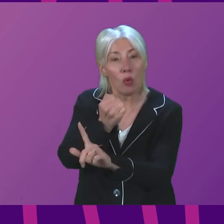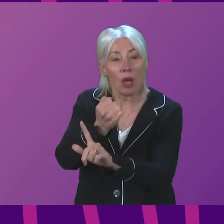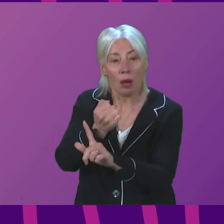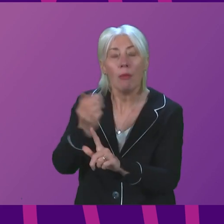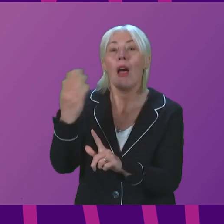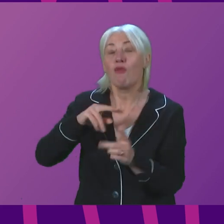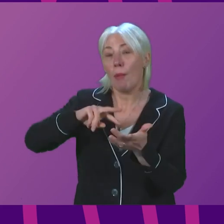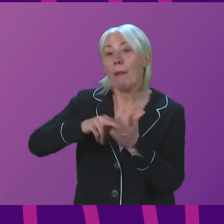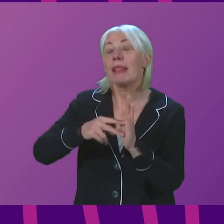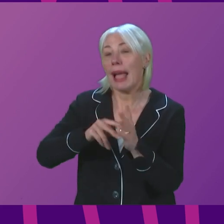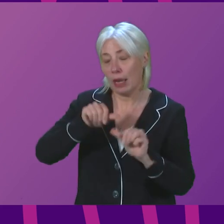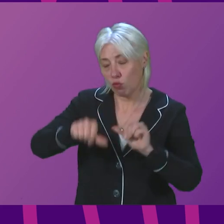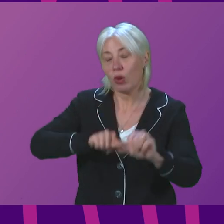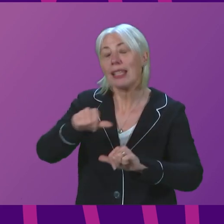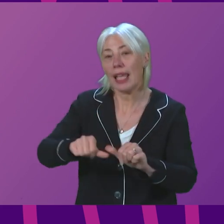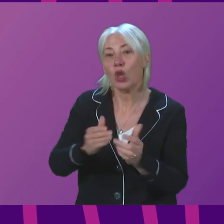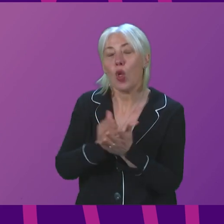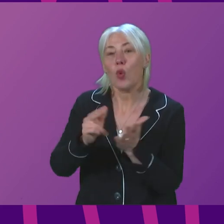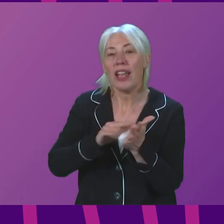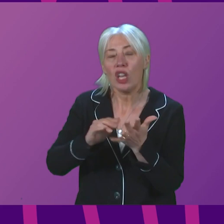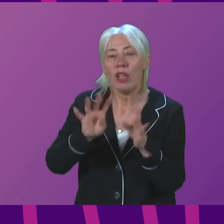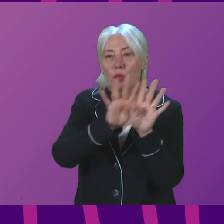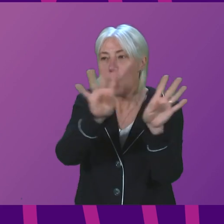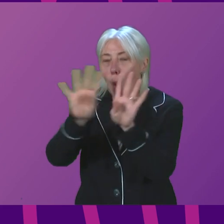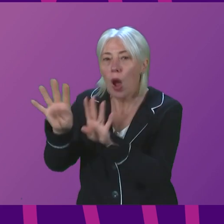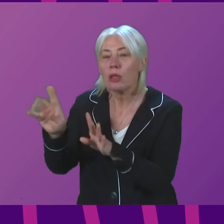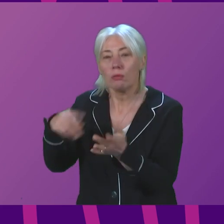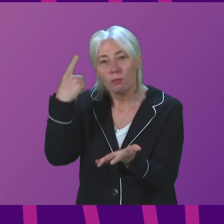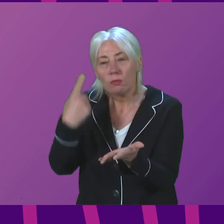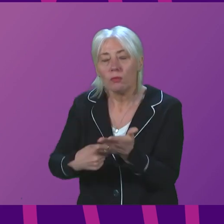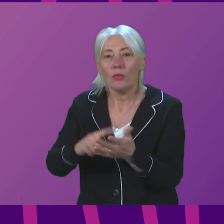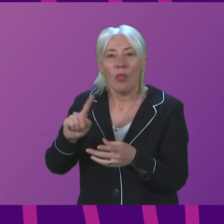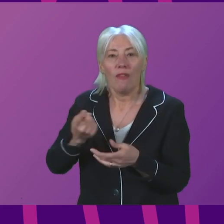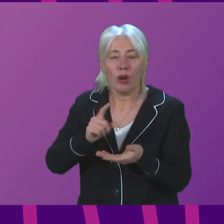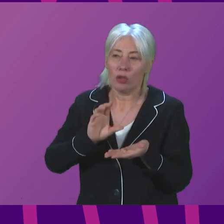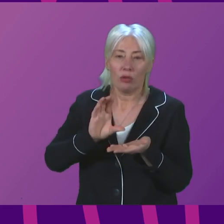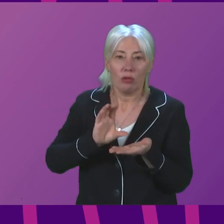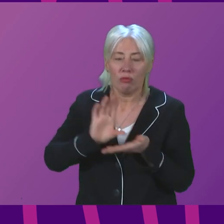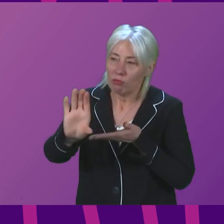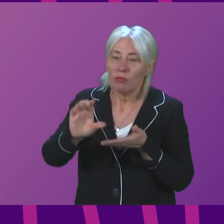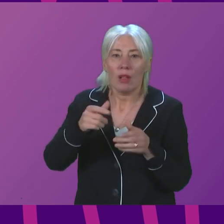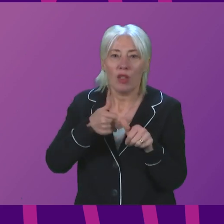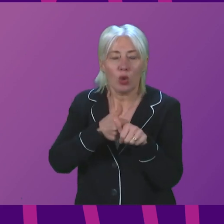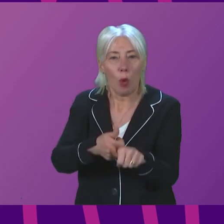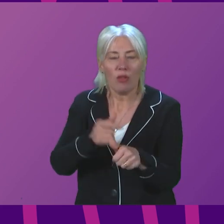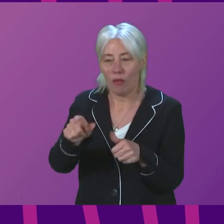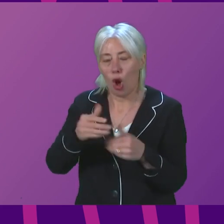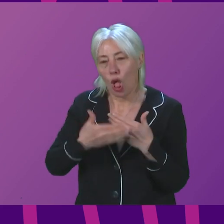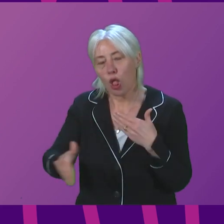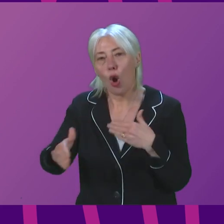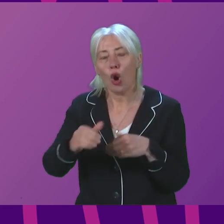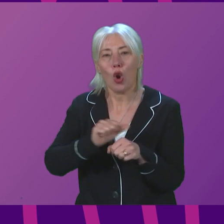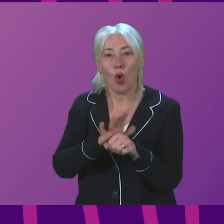the planning process currently being undertaken with NHS boards to determine the first allocations of the long COVID support fund, which, of course, is what